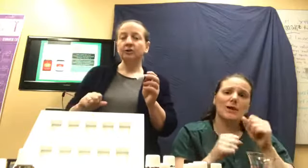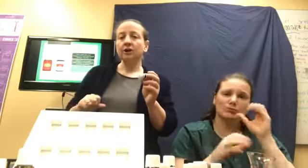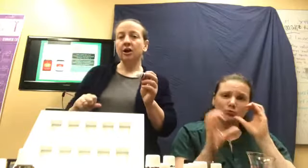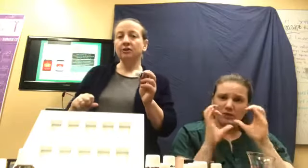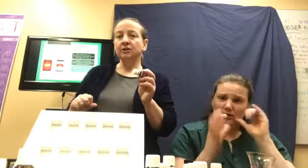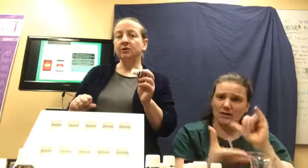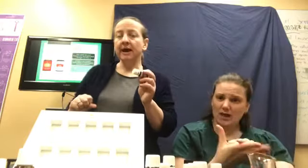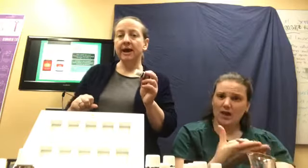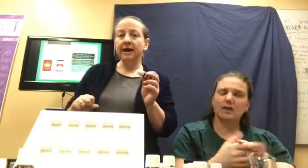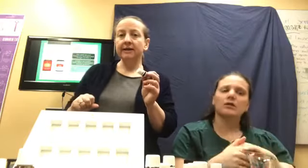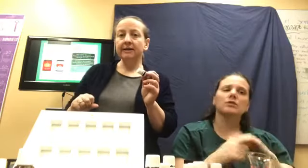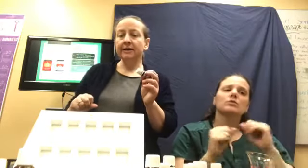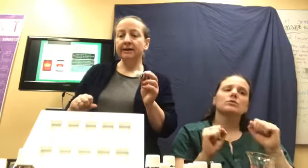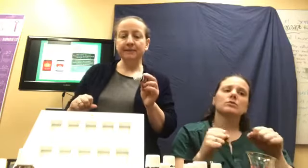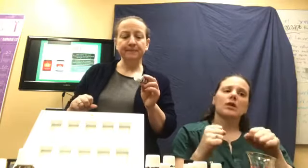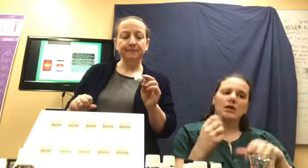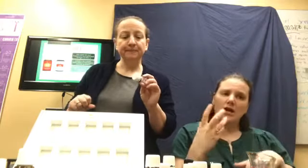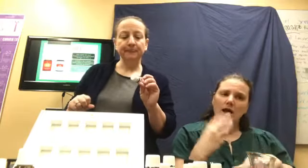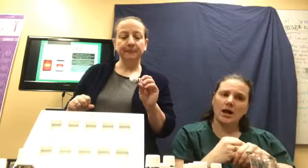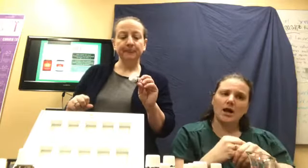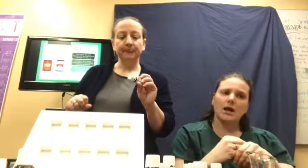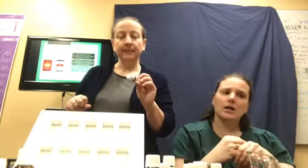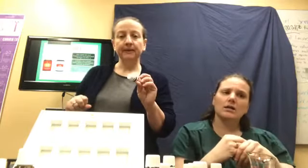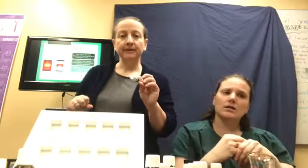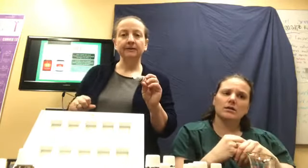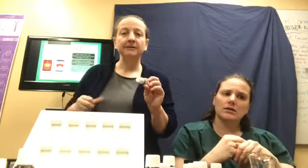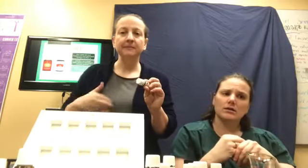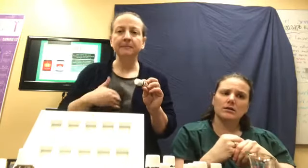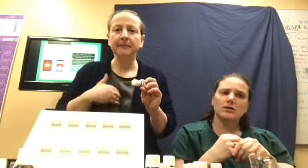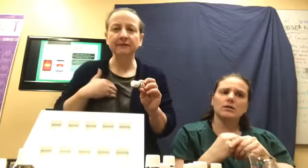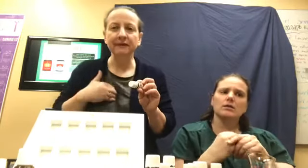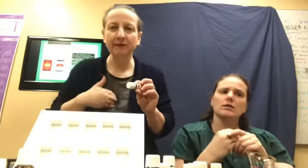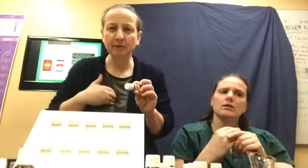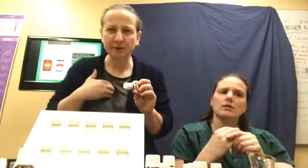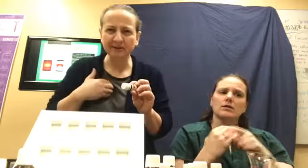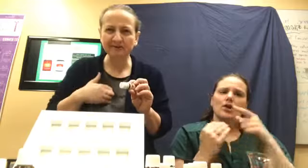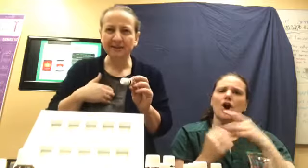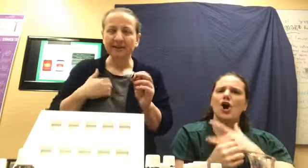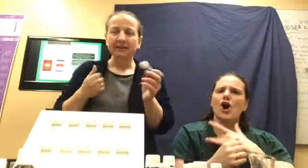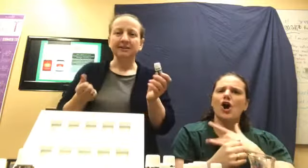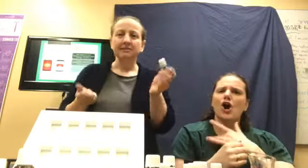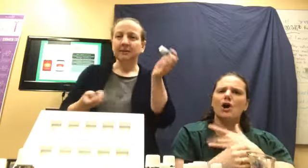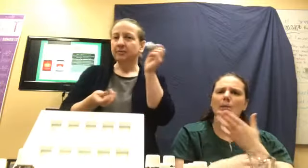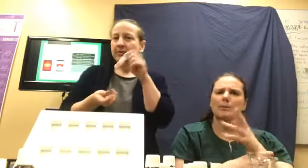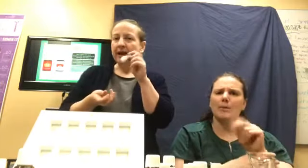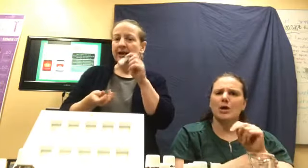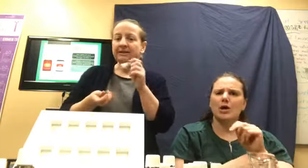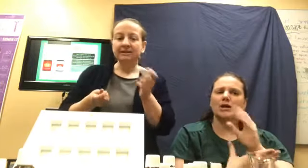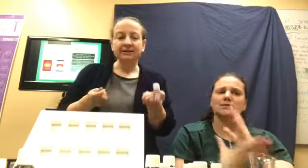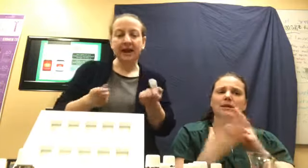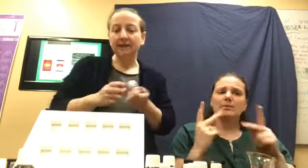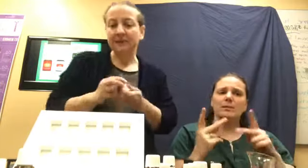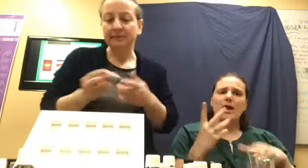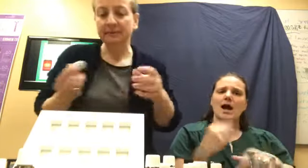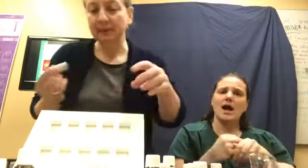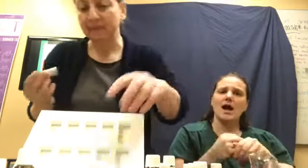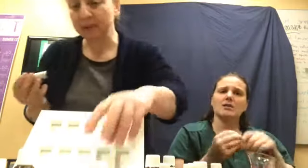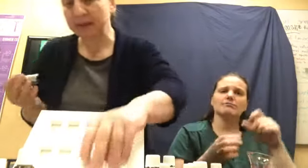can also add, um, some, if you have heartburn, some people will add this and maybe some peppermint